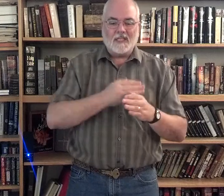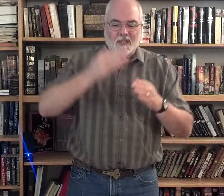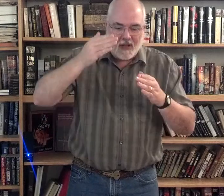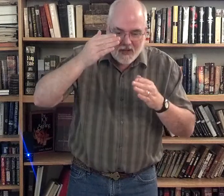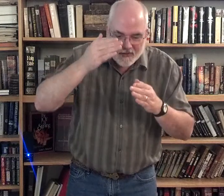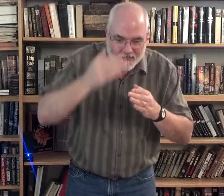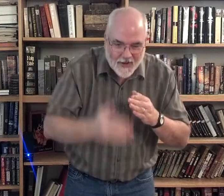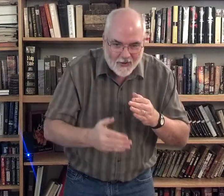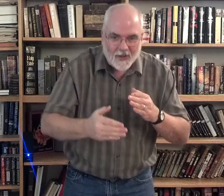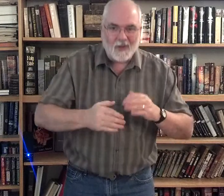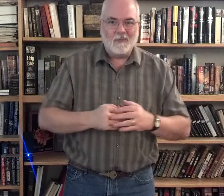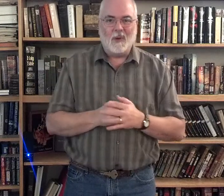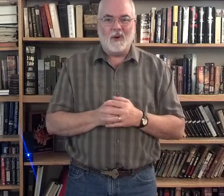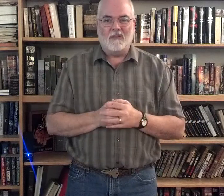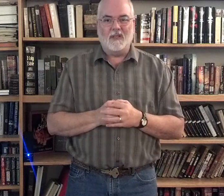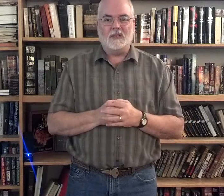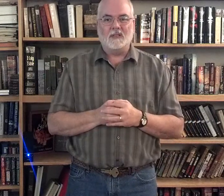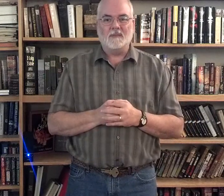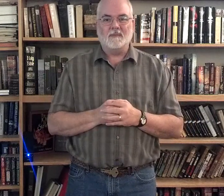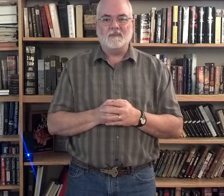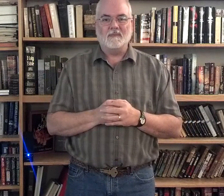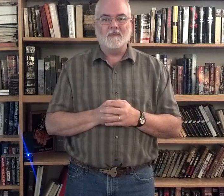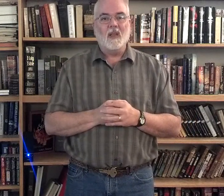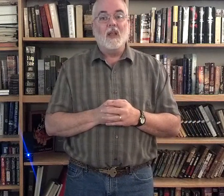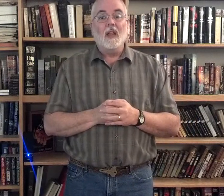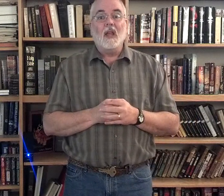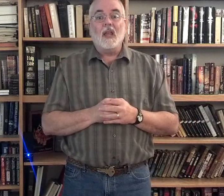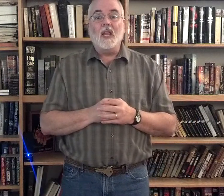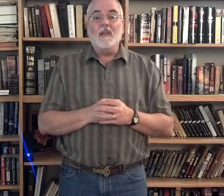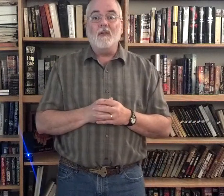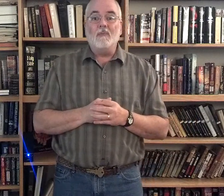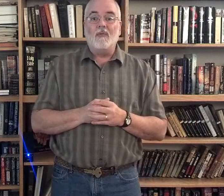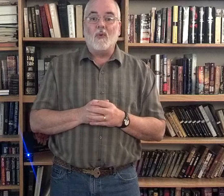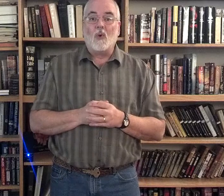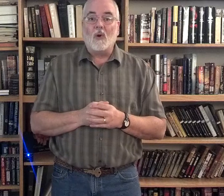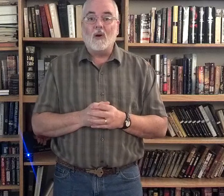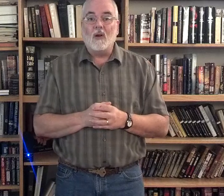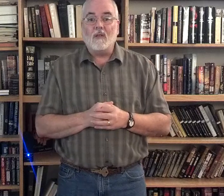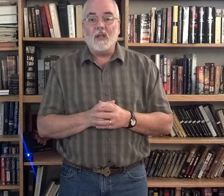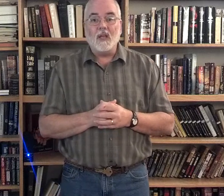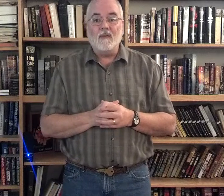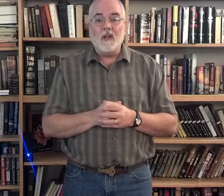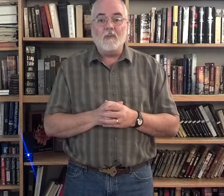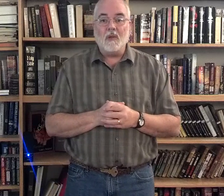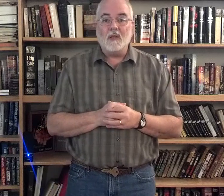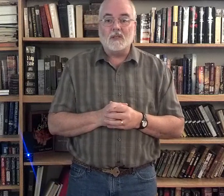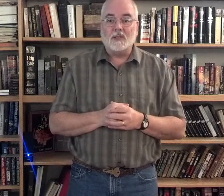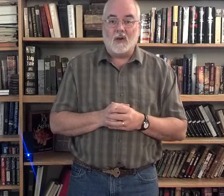the very part of this. Even before the evening meal started.